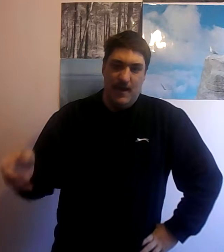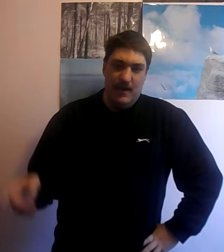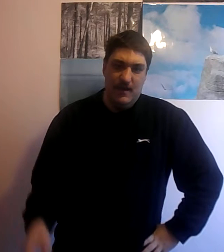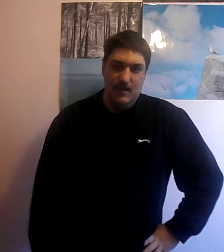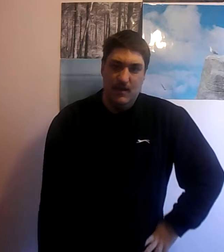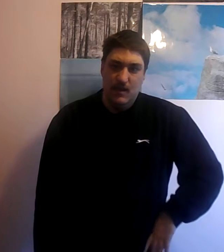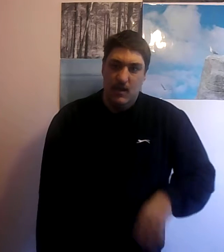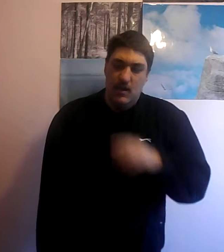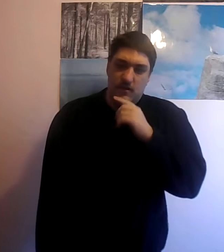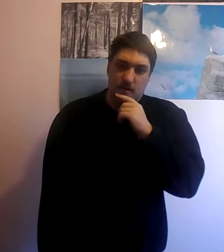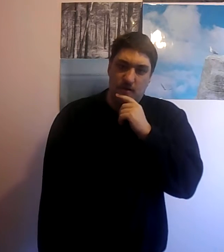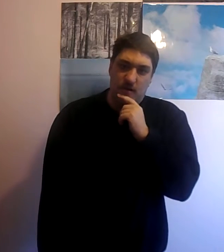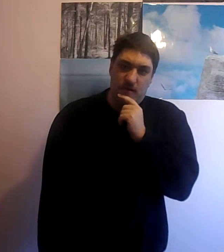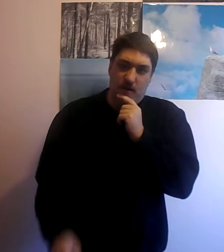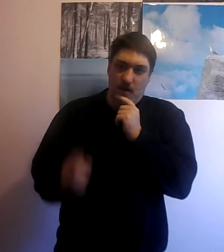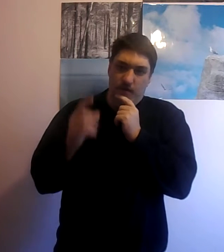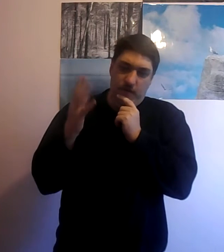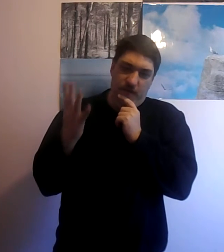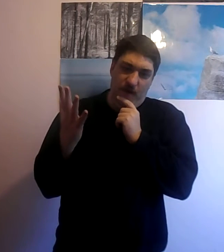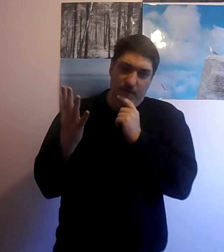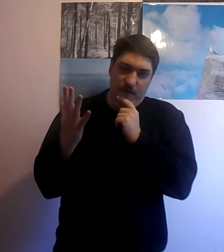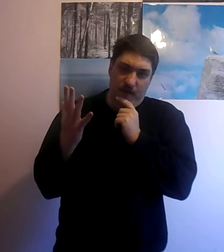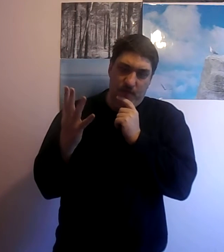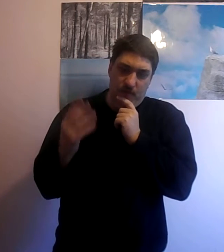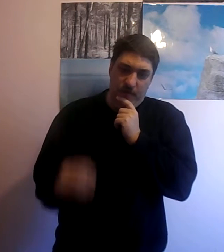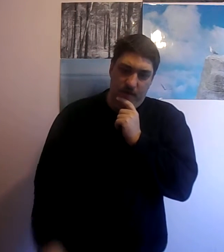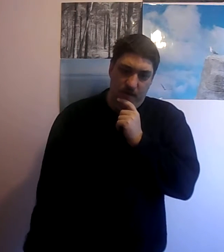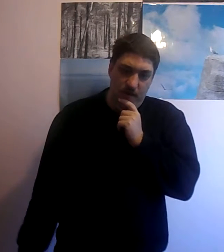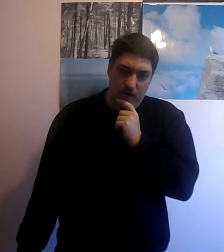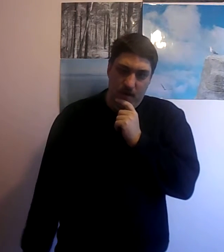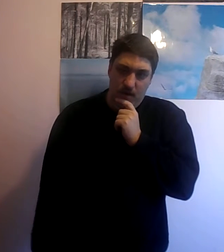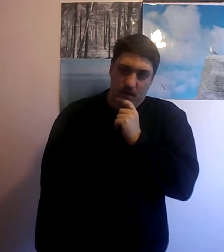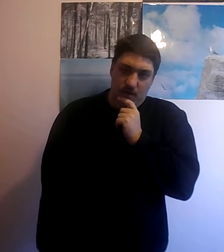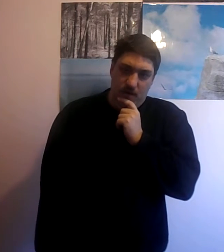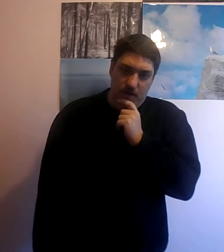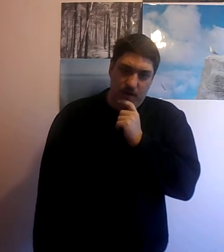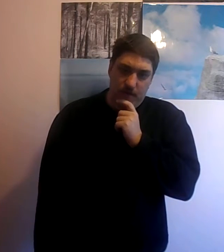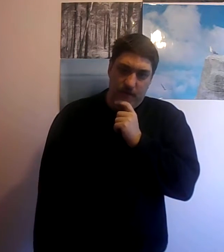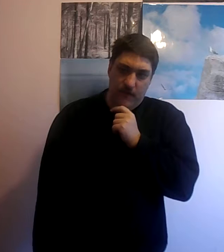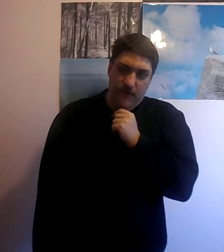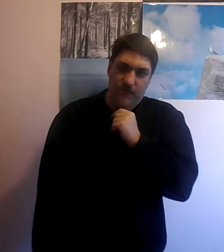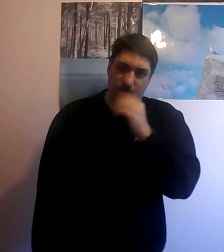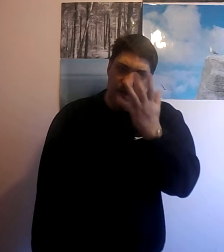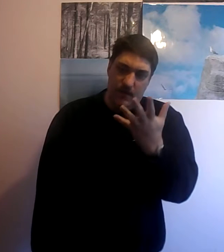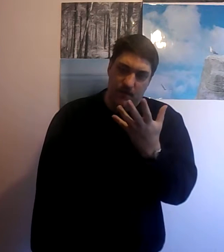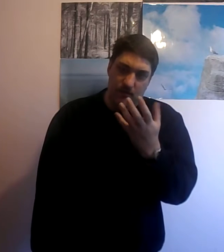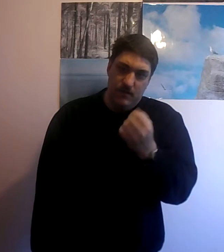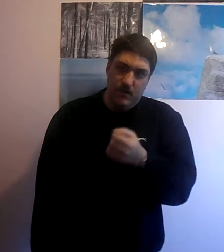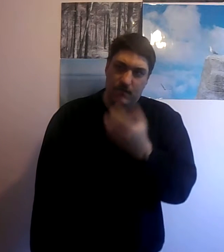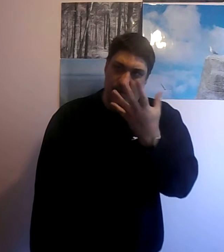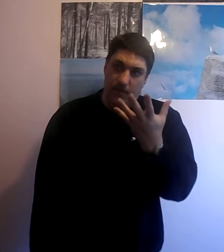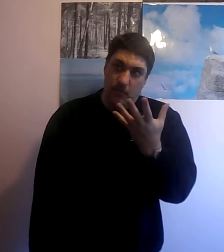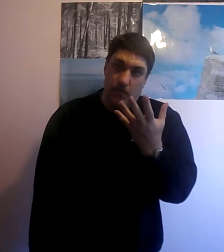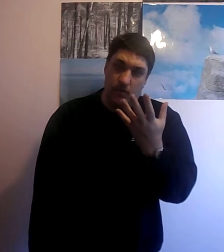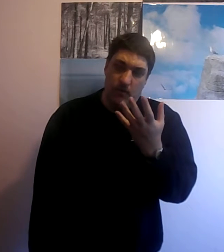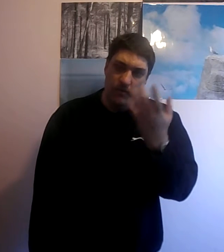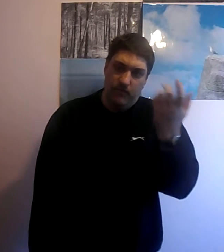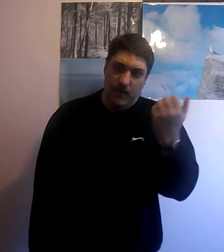so you're going to go through five five levels five you know five warlords five